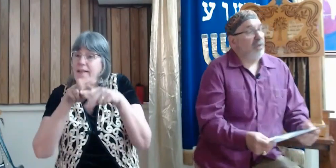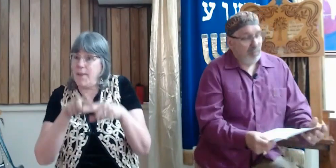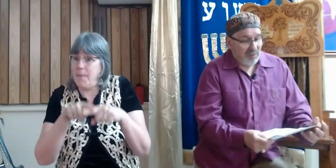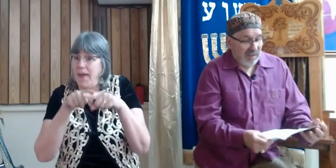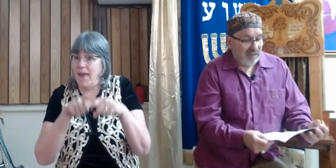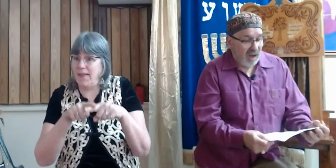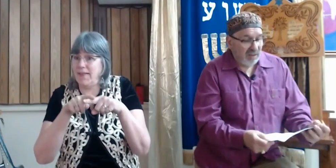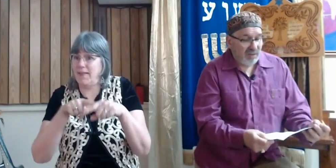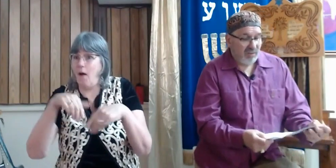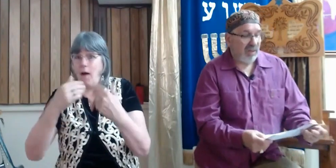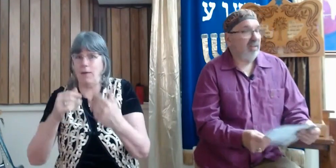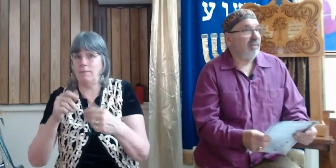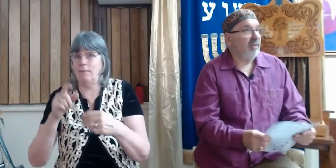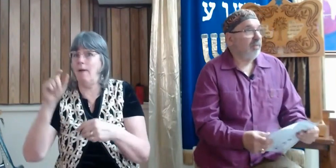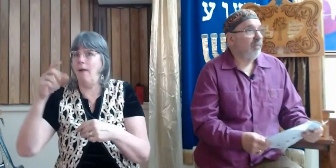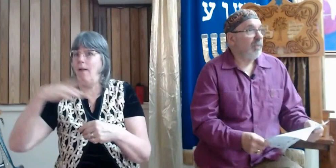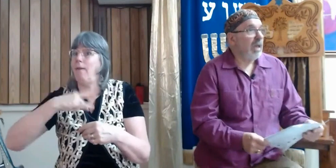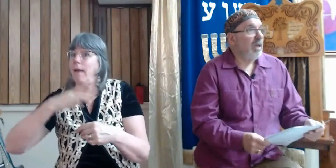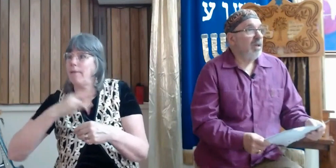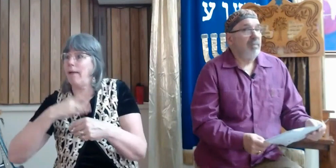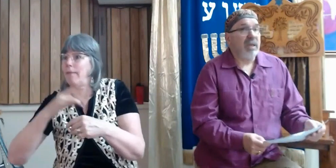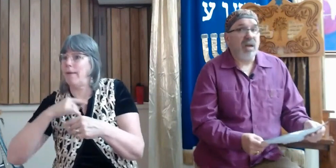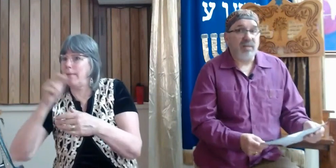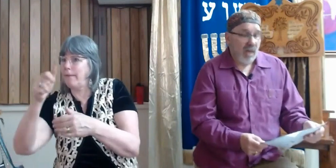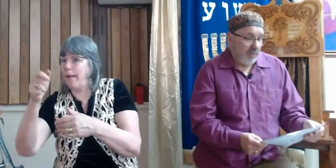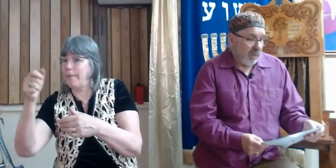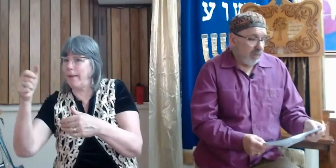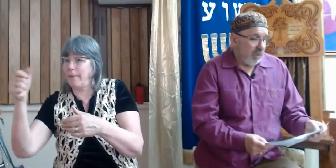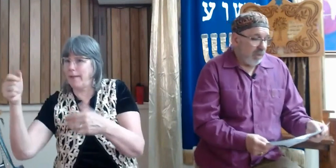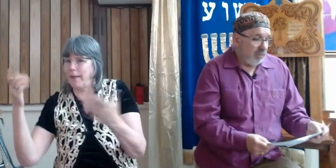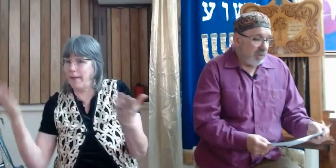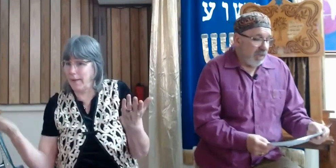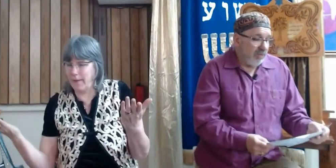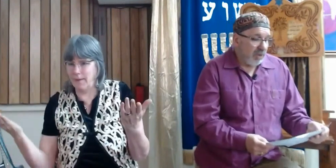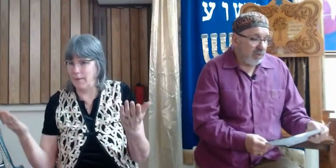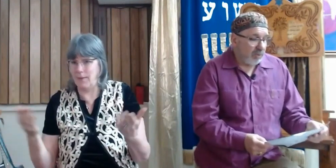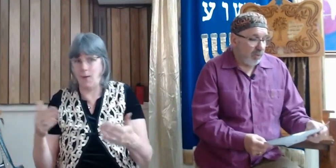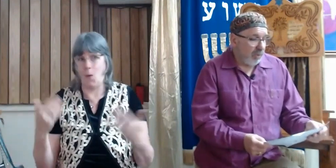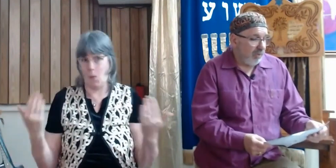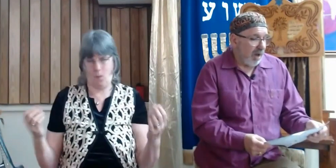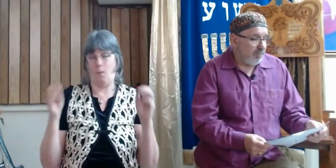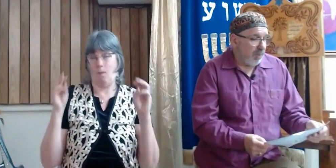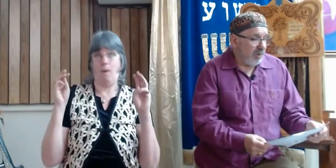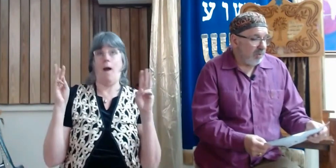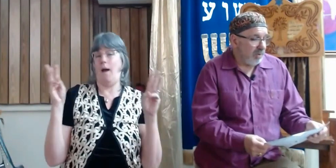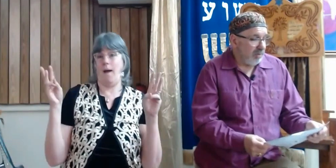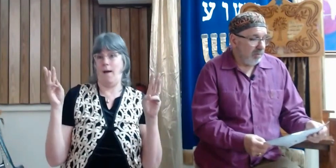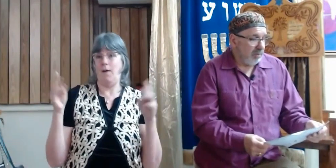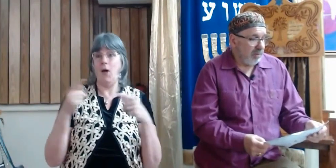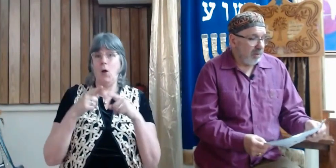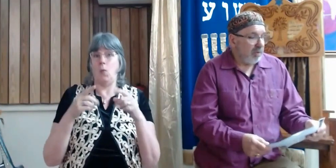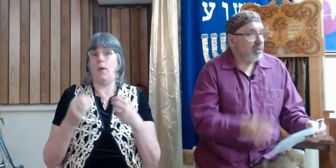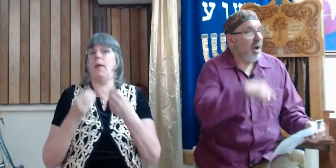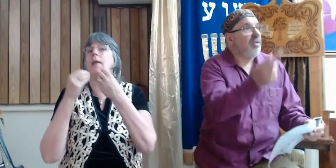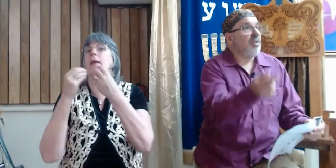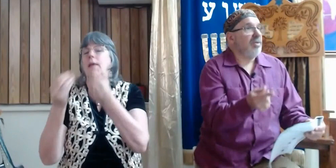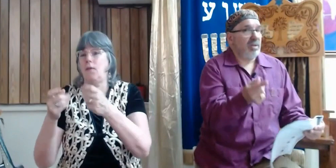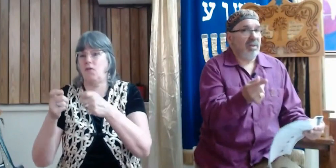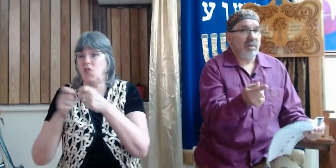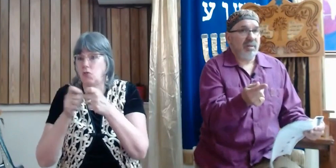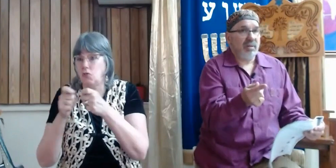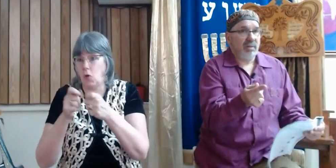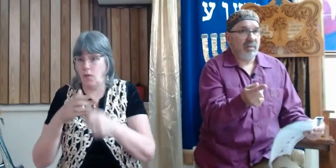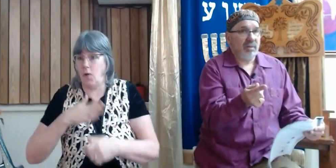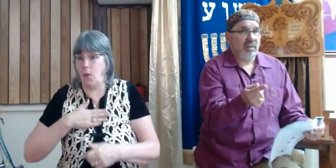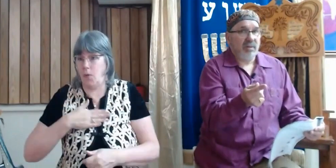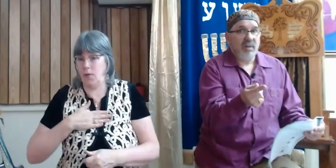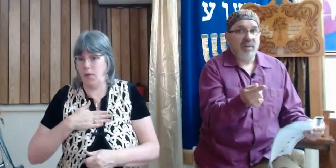actually a form of idolatry, because we give the control of our person to others